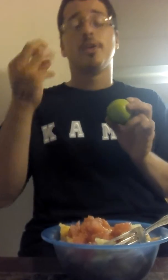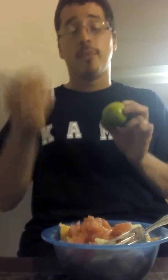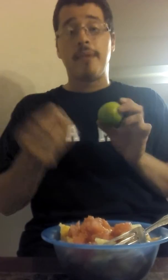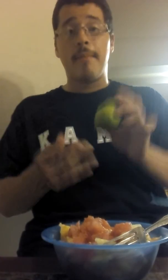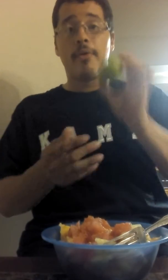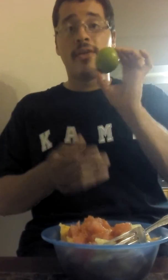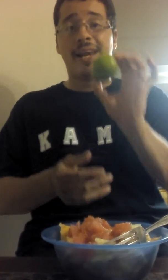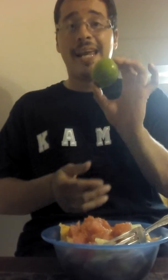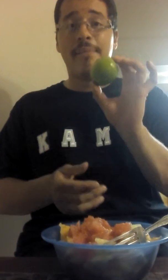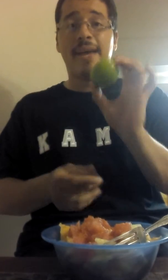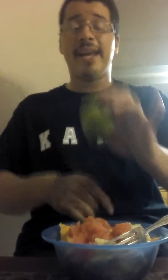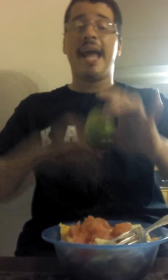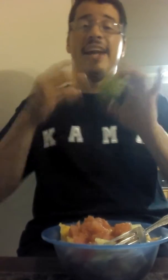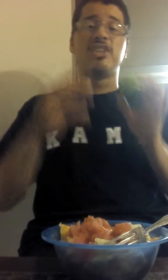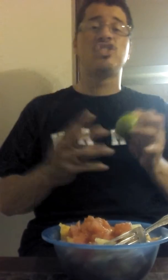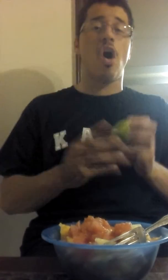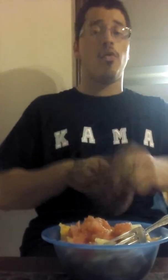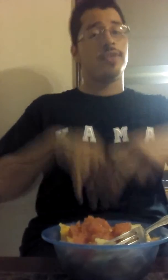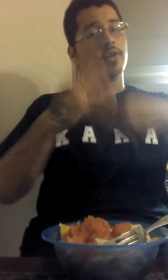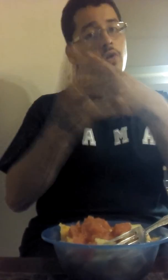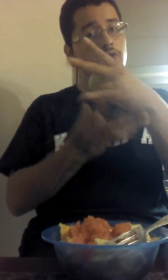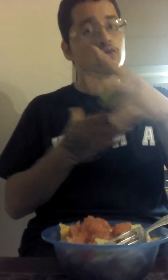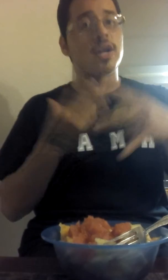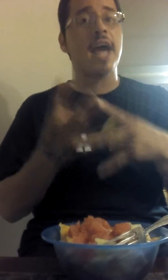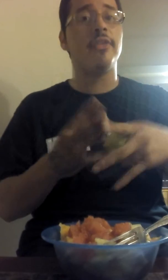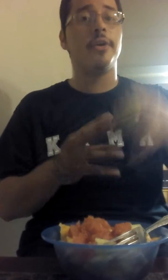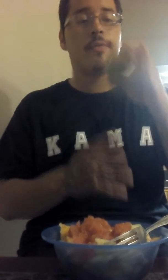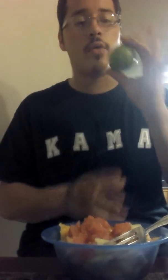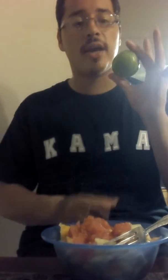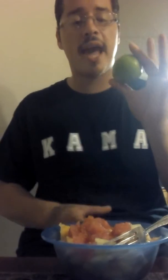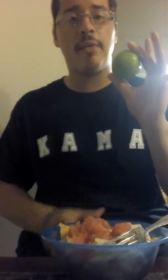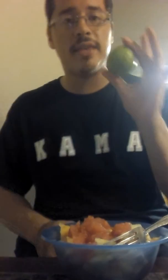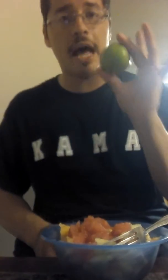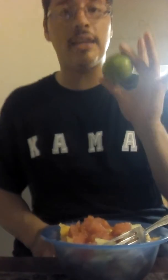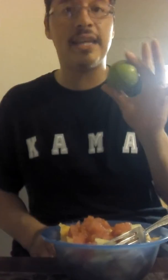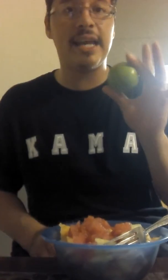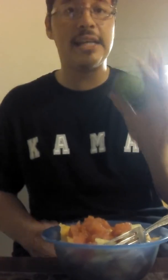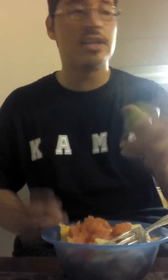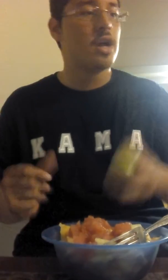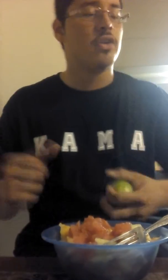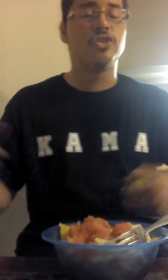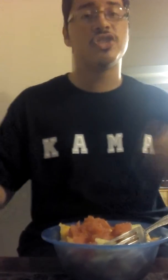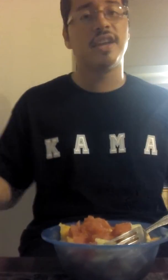Remember, the lemon and the salt, they go together. Okay? Without this, you're just going to have a...